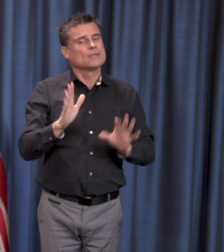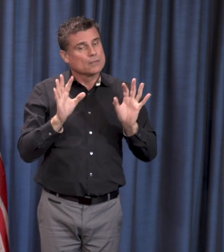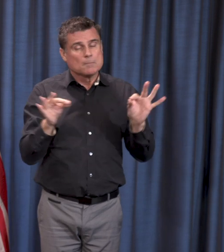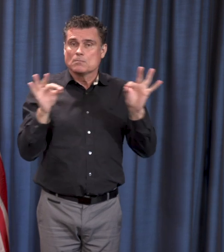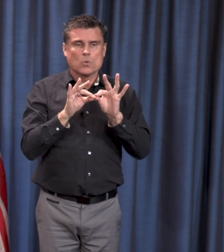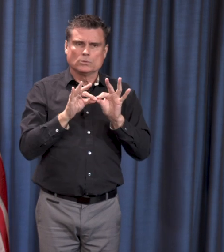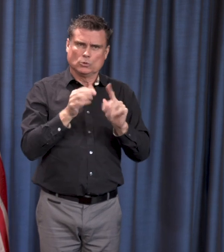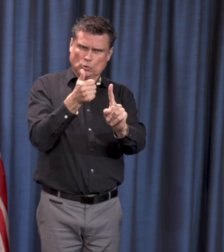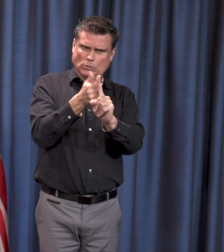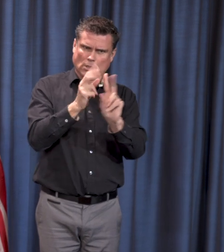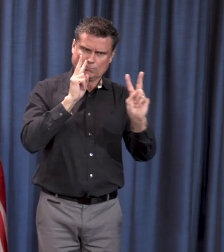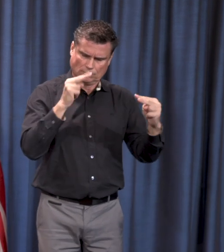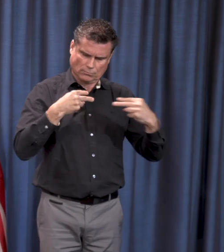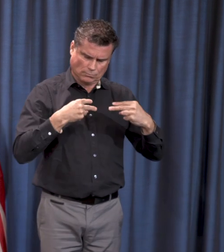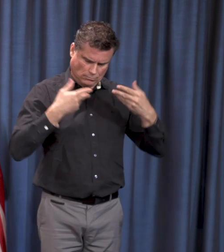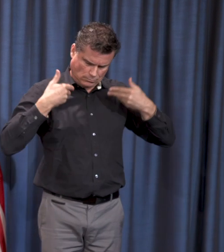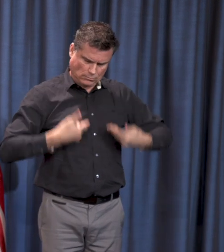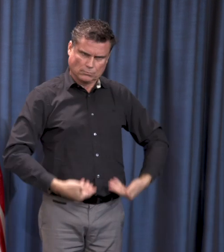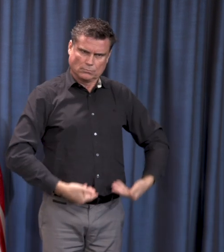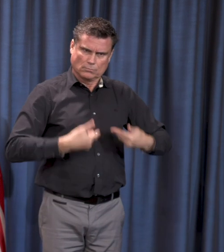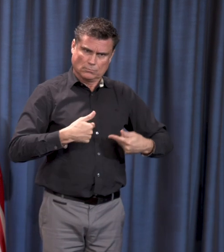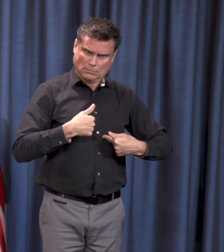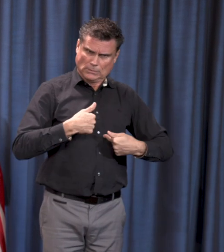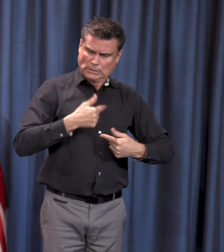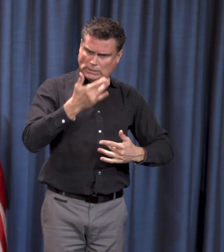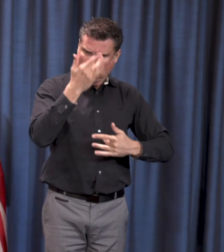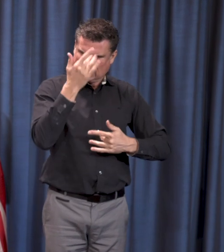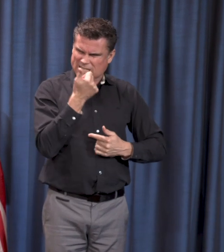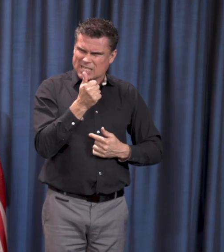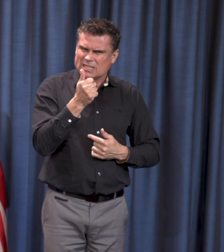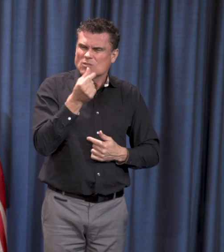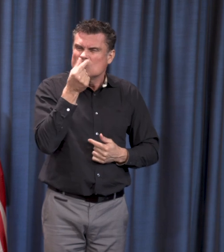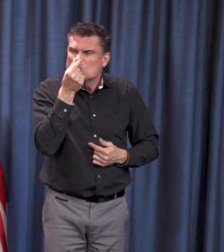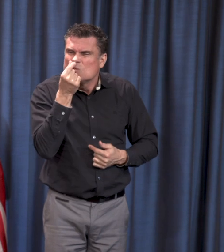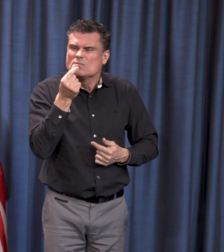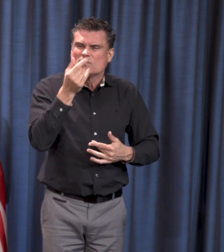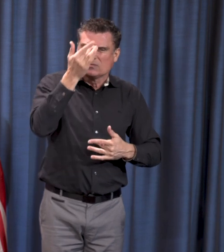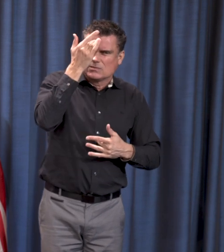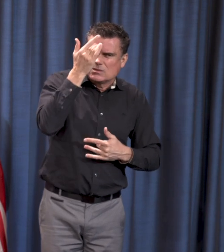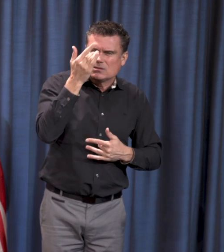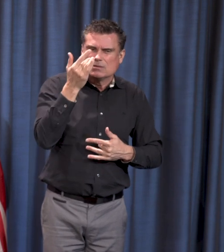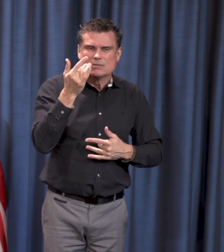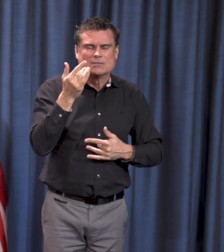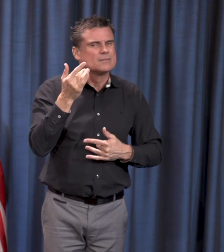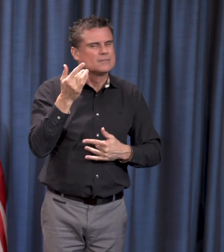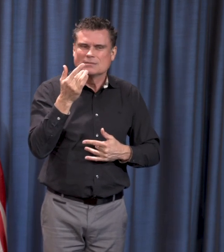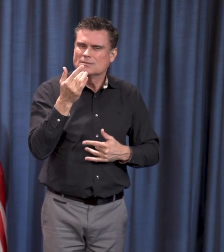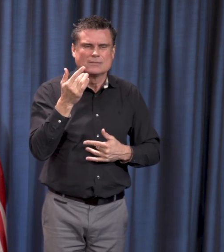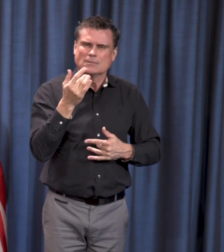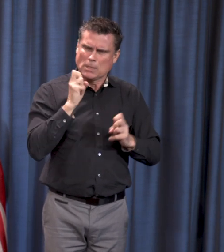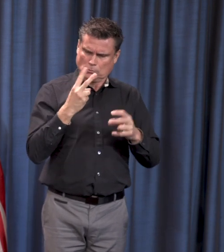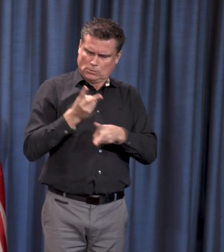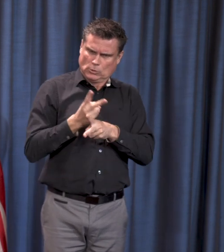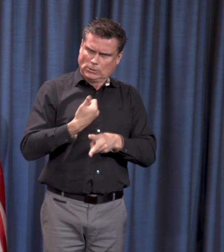been saying from the very beginning that many people, especially young healthy people, which most of our healthcare workforce is, can have very mild